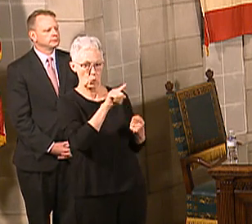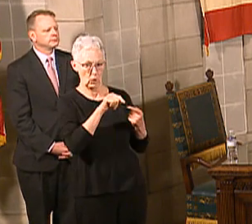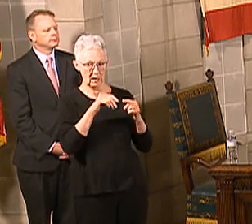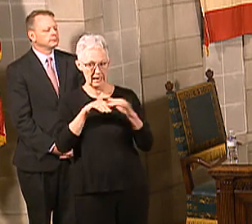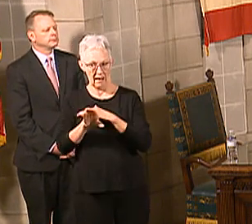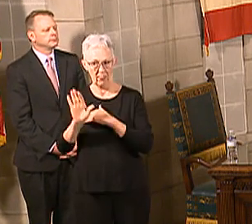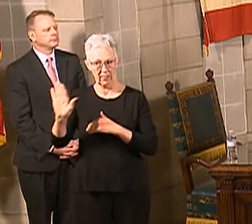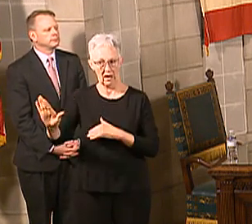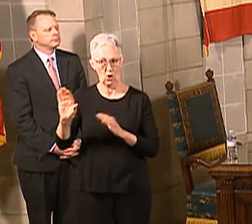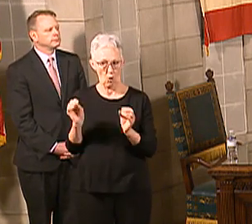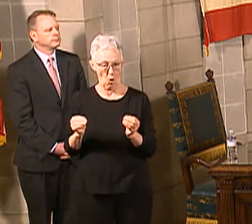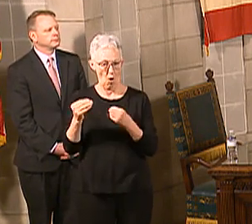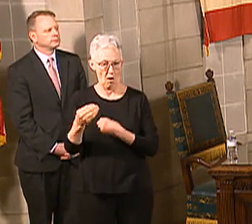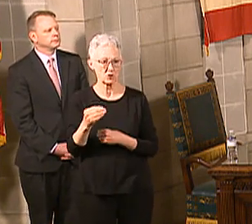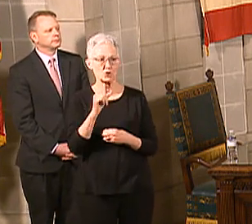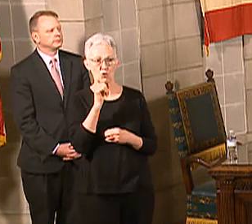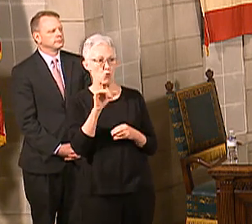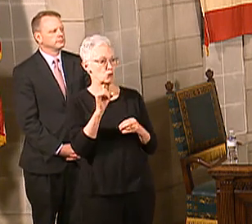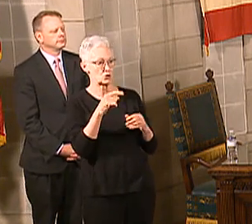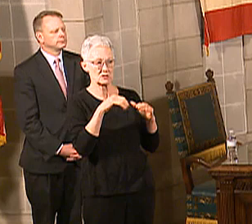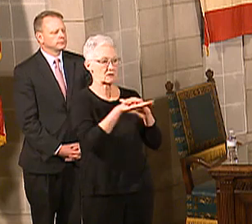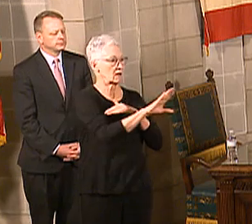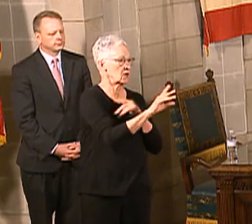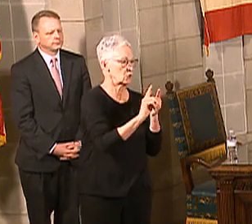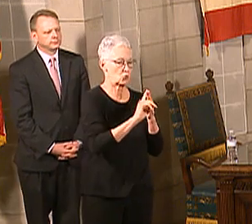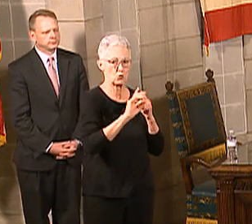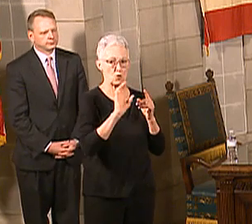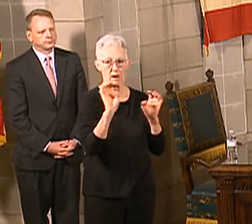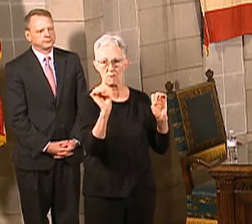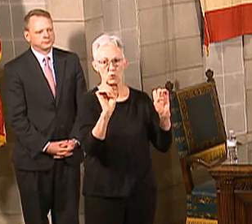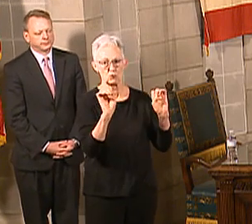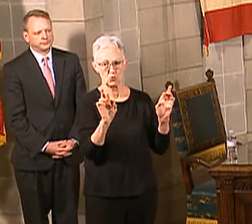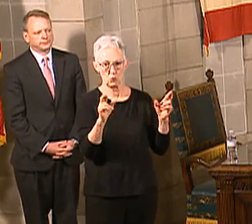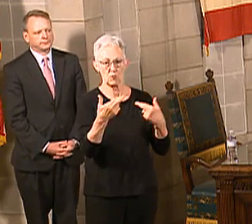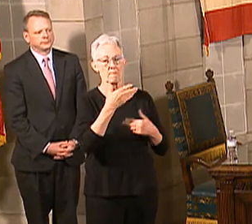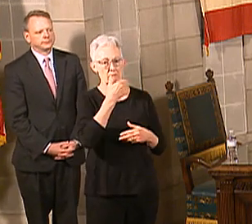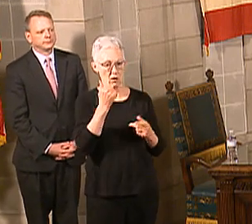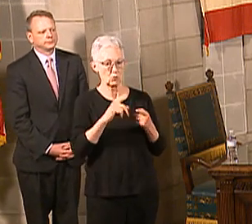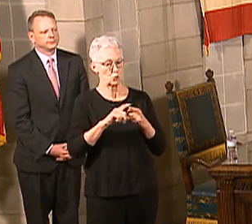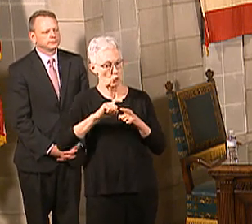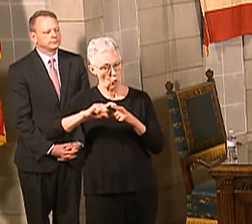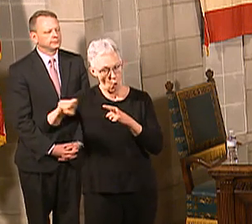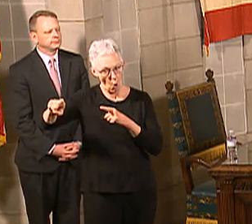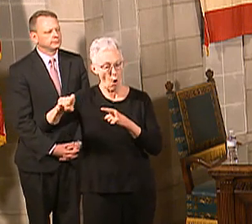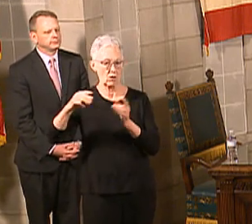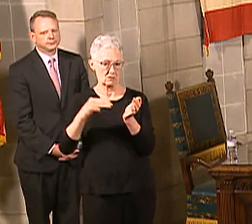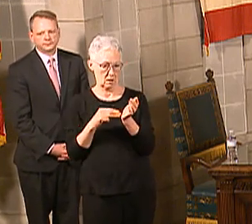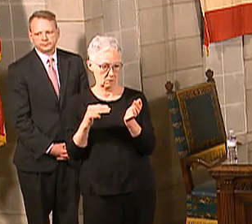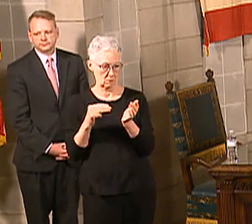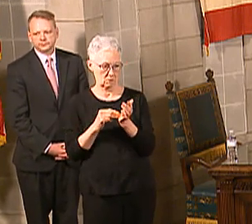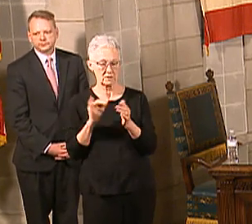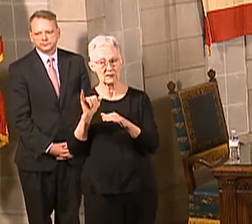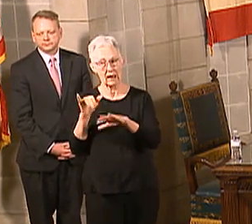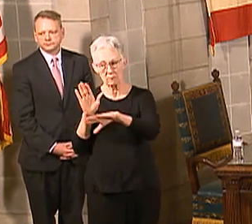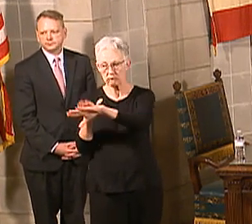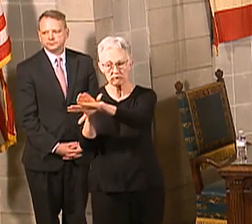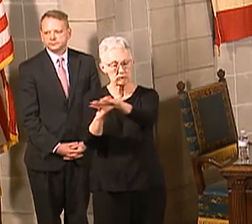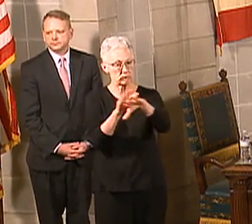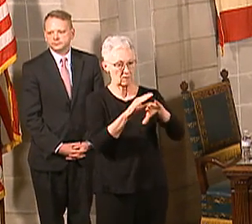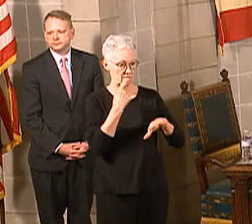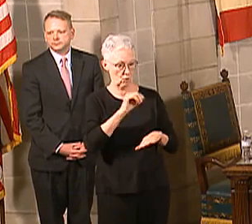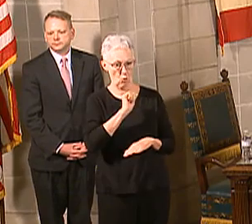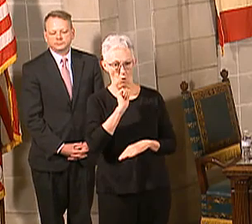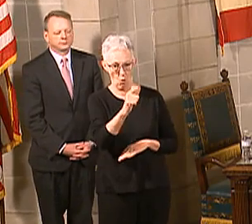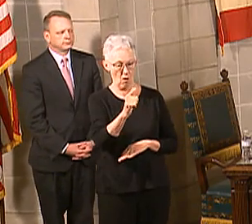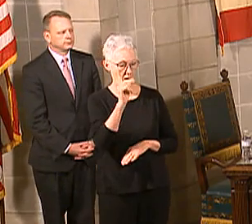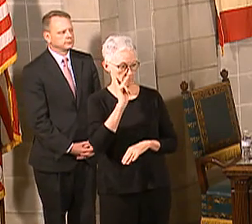well for that. So that's a big reminder. again, everybody, keep that six-foot distance from everybody. Make sure that you're washing your hands